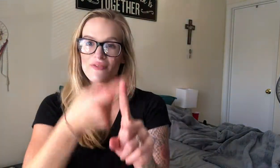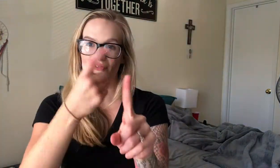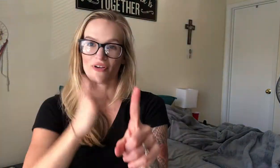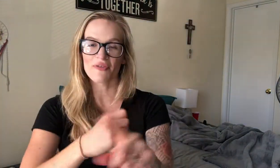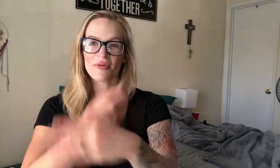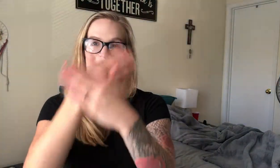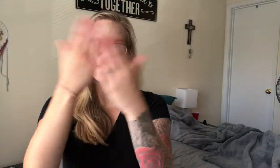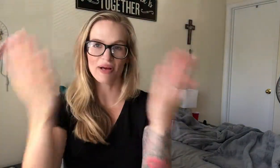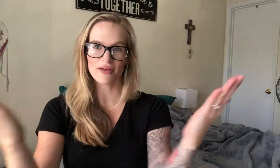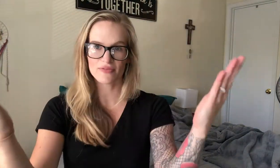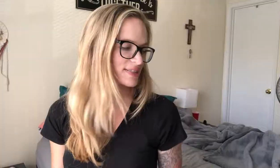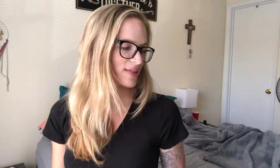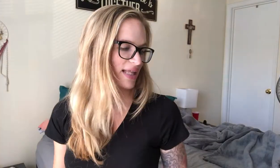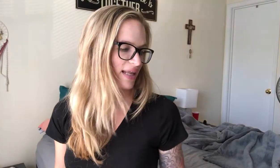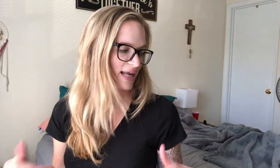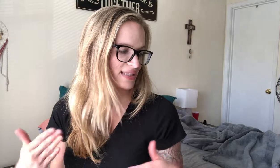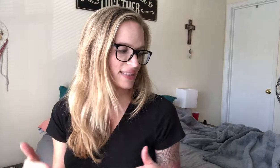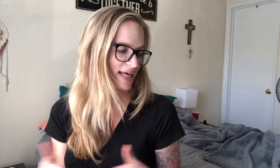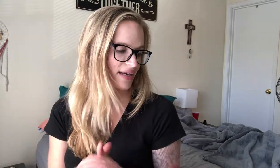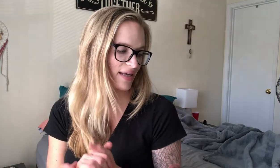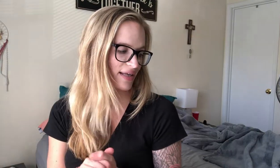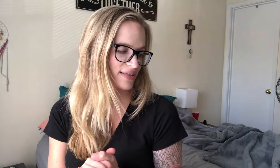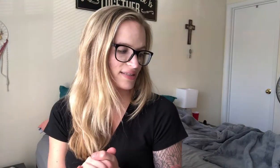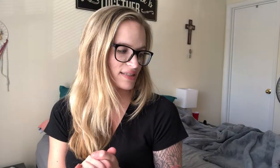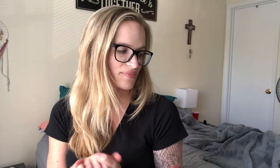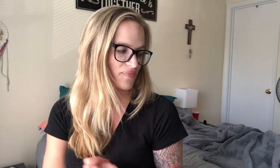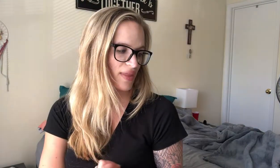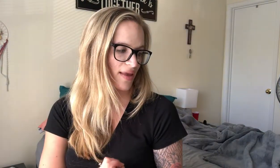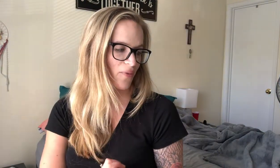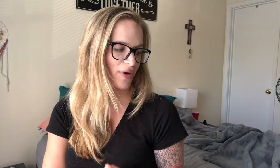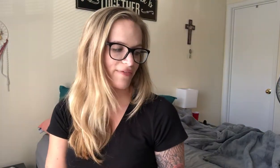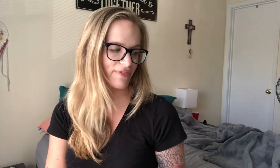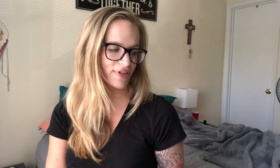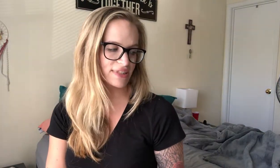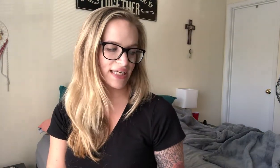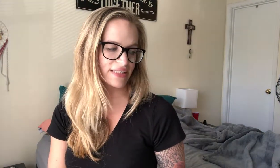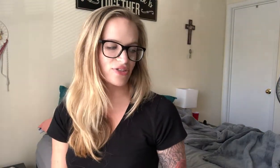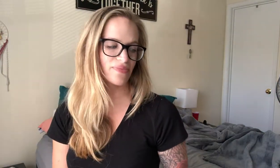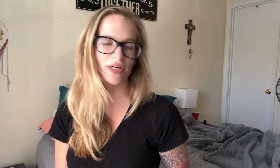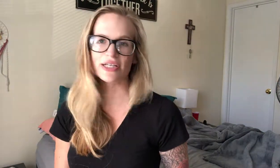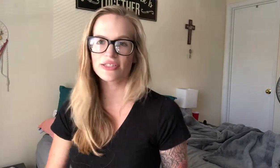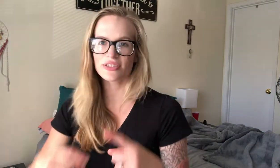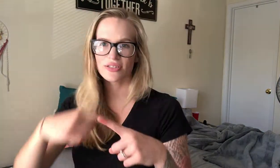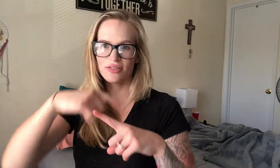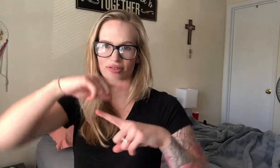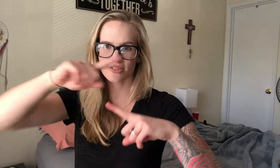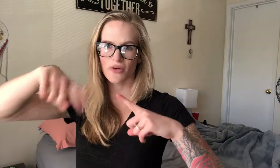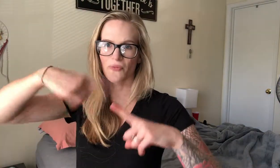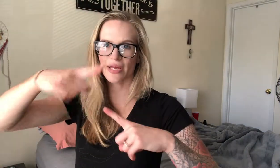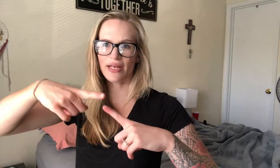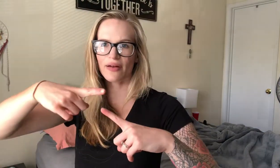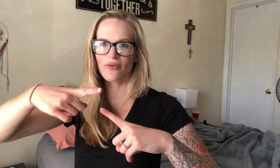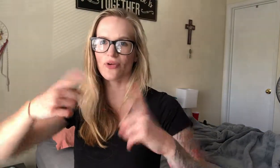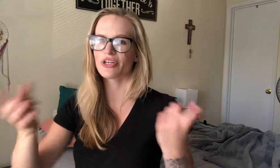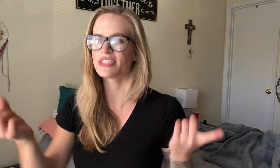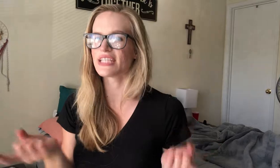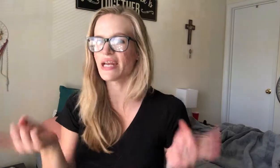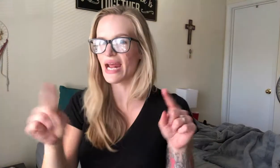From. Above. So then the next line is. When it feels like too much. So when. Or you could sign